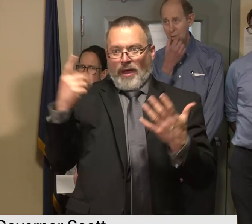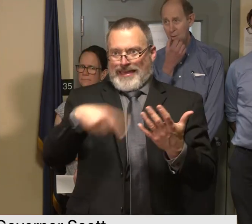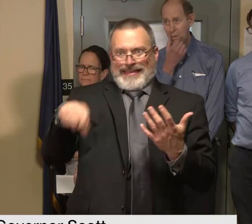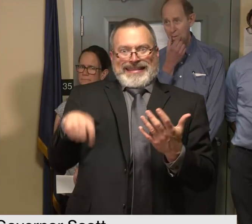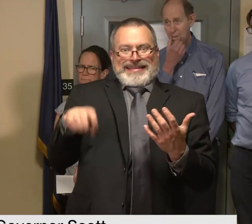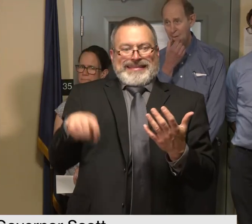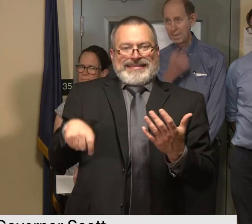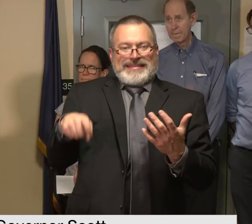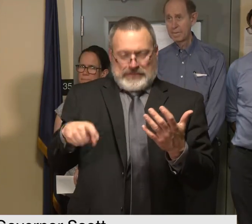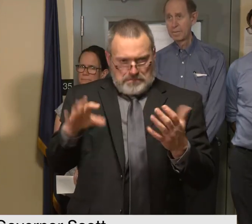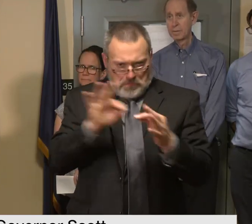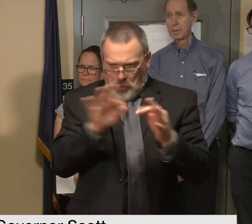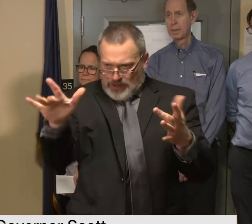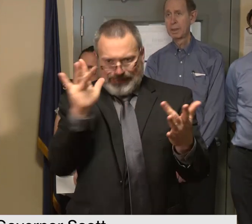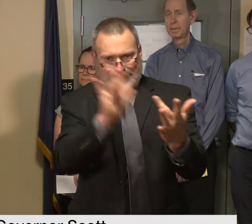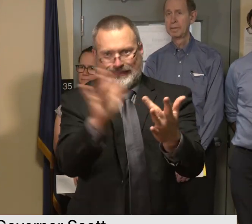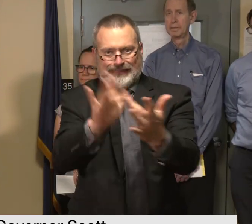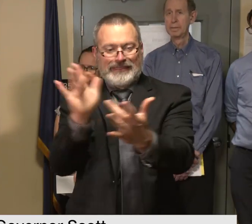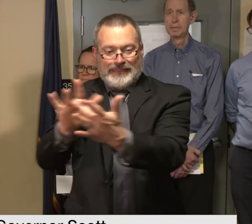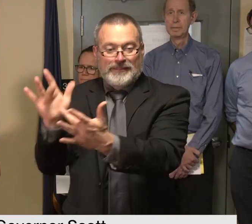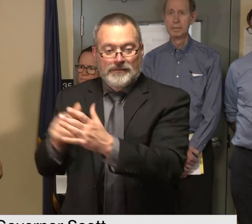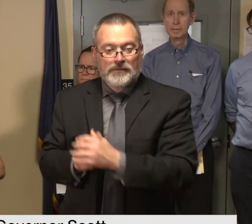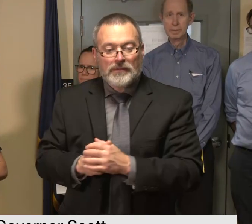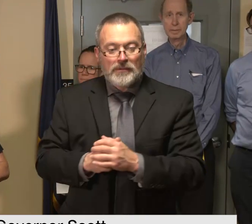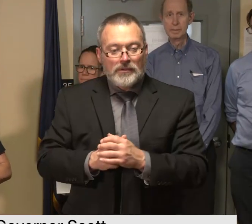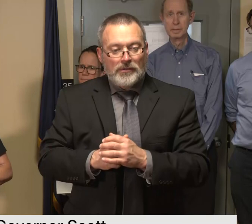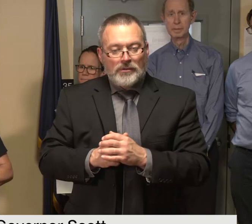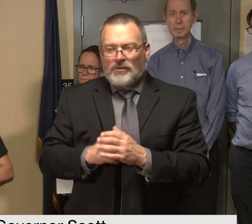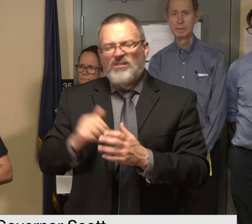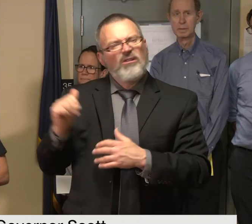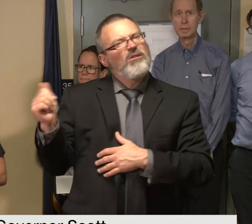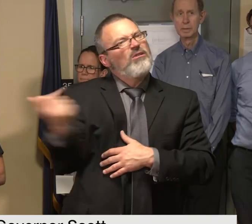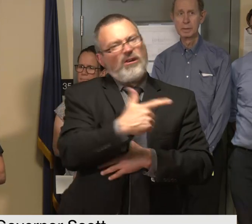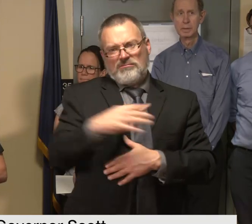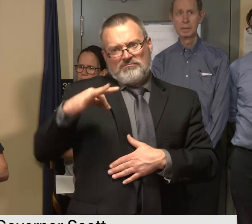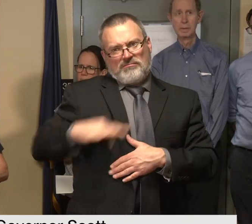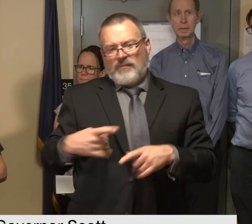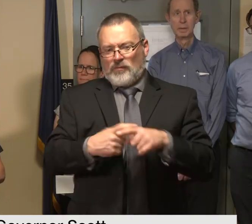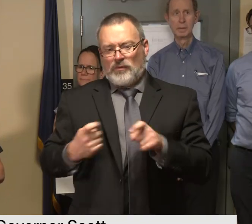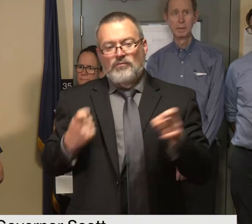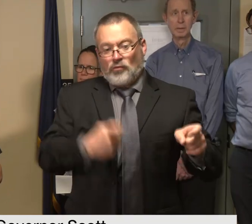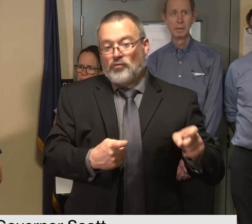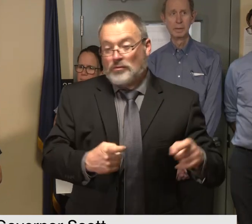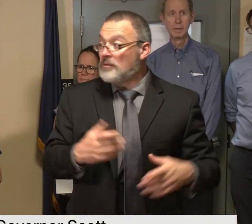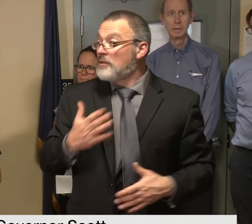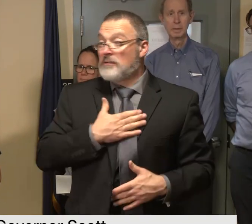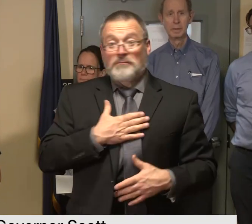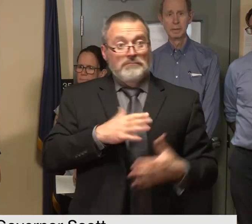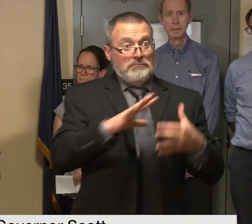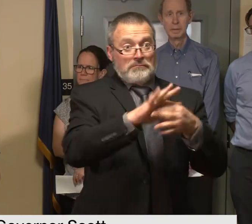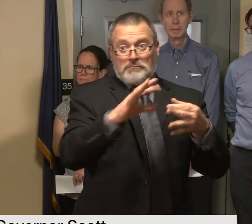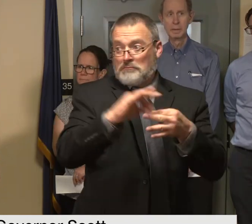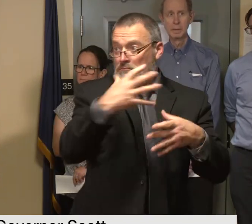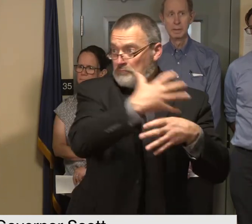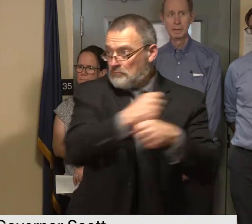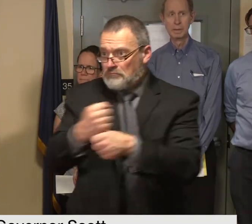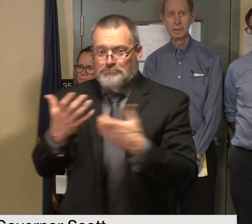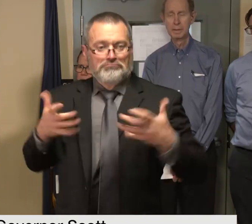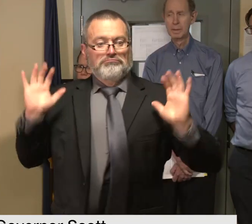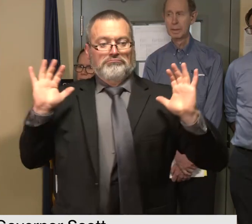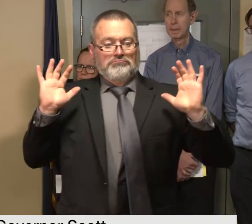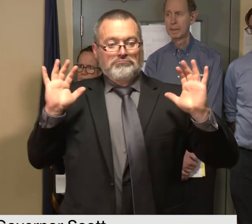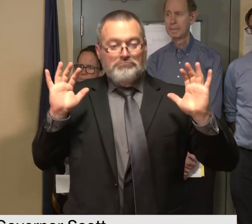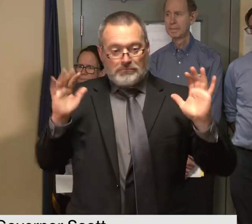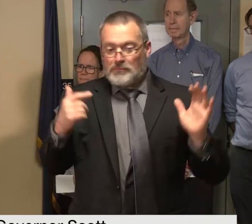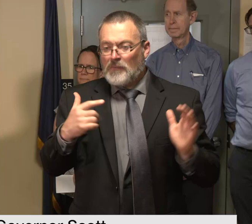and they can always use donations that is all i have for today and i will be available for questions